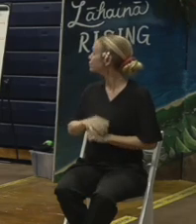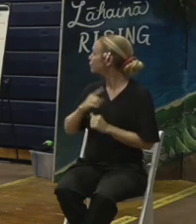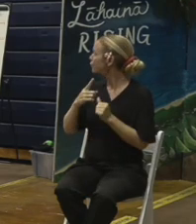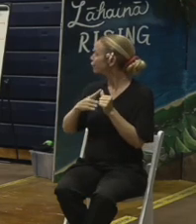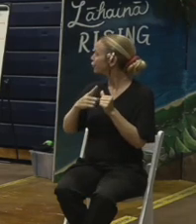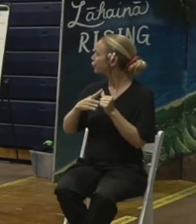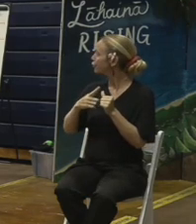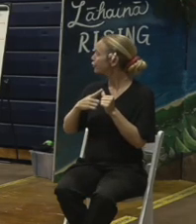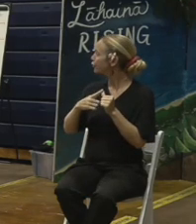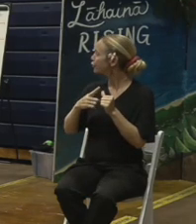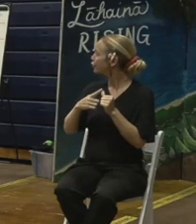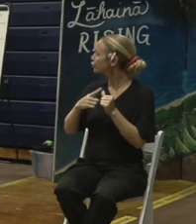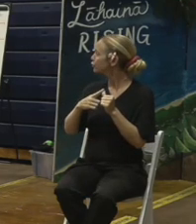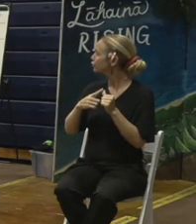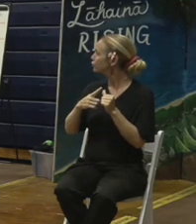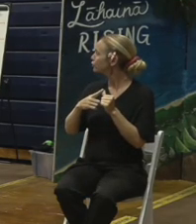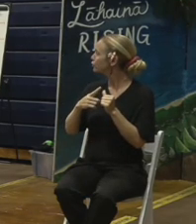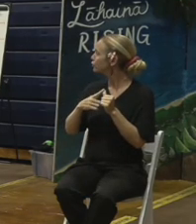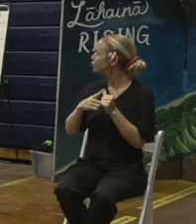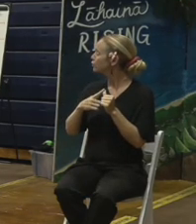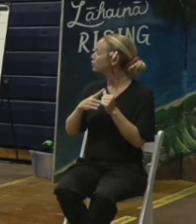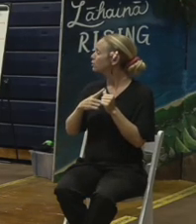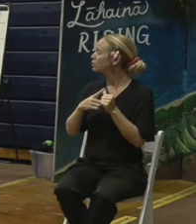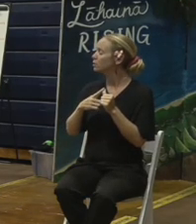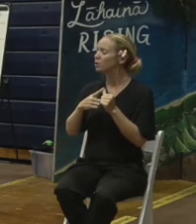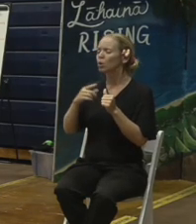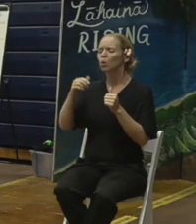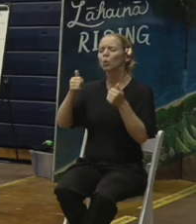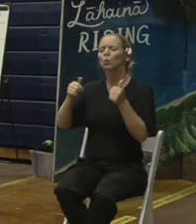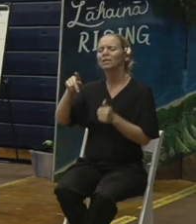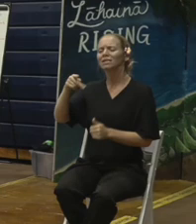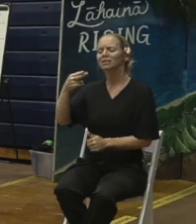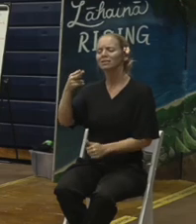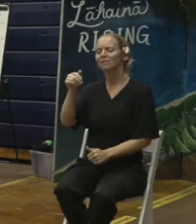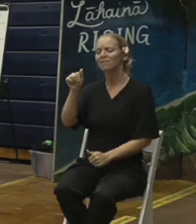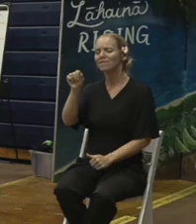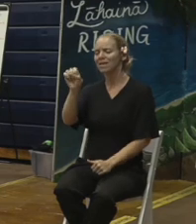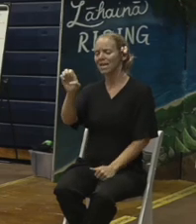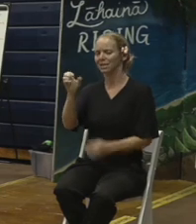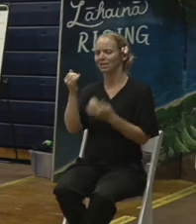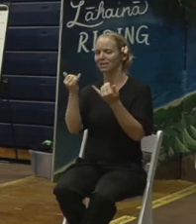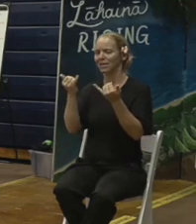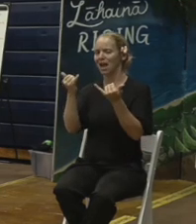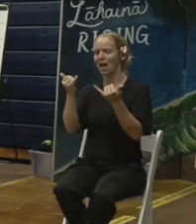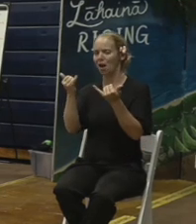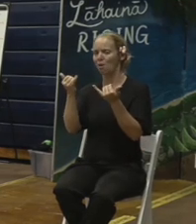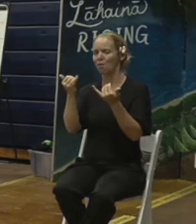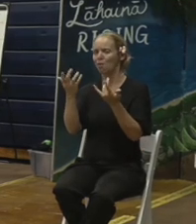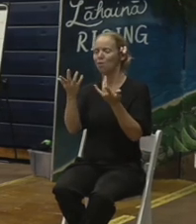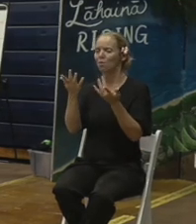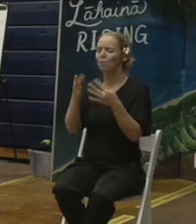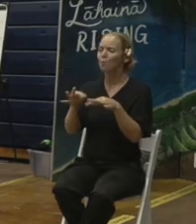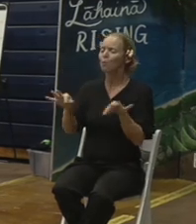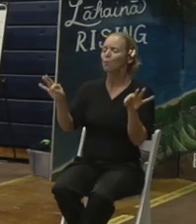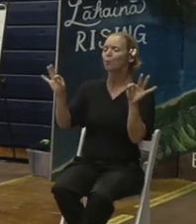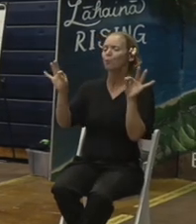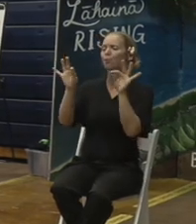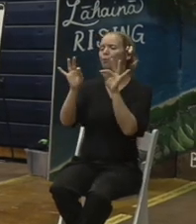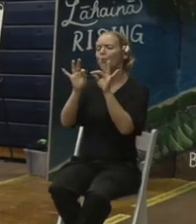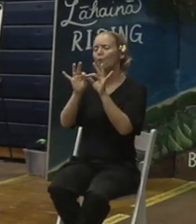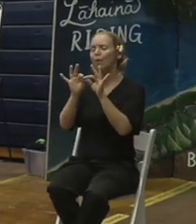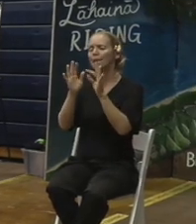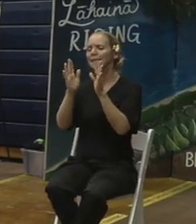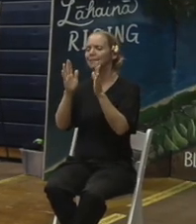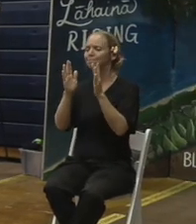items. First and foremost, what phase are we in in this important step in the cleanup of Lahaina